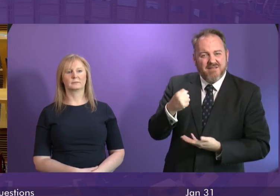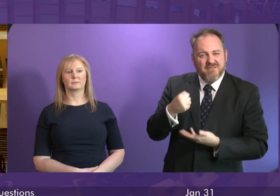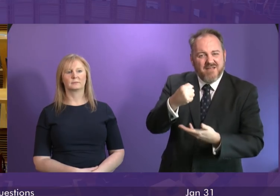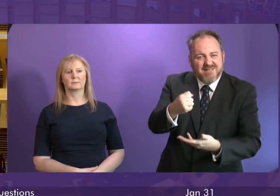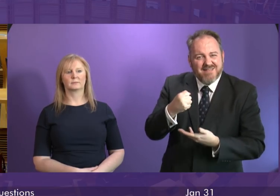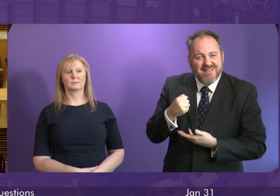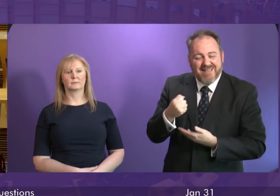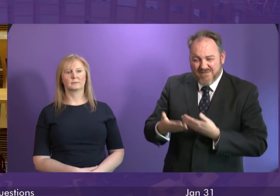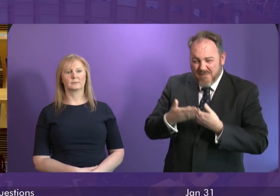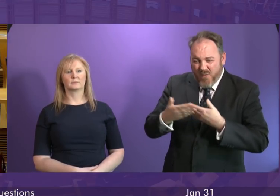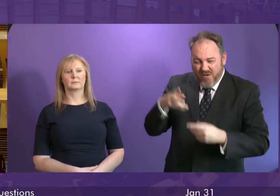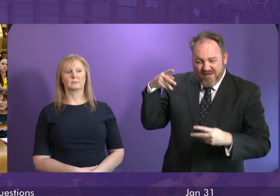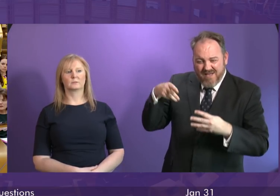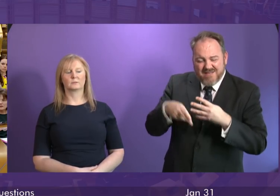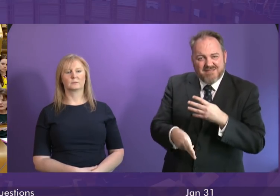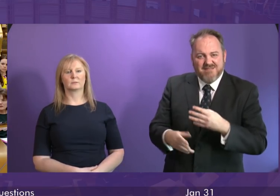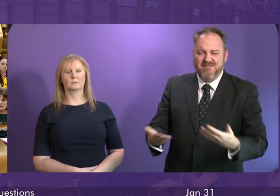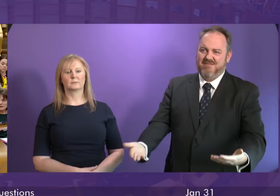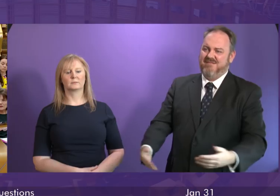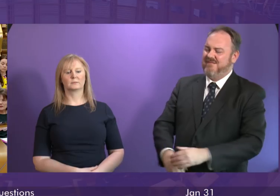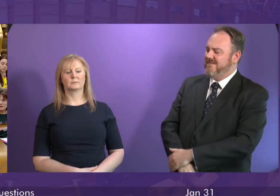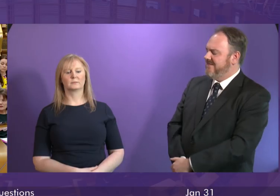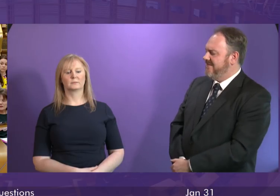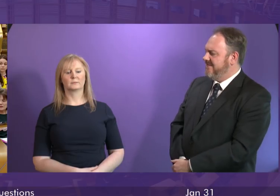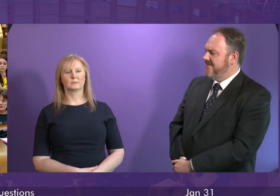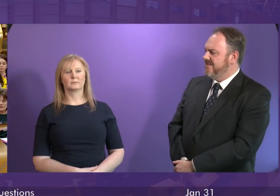even further first minister